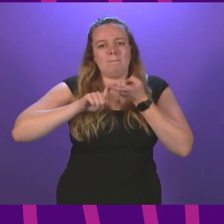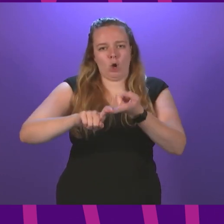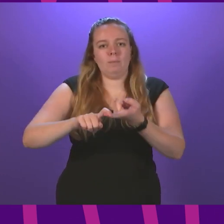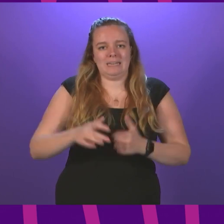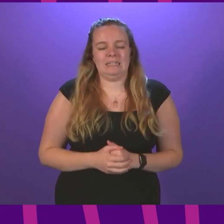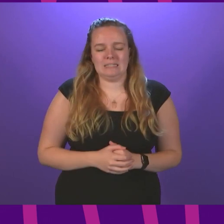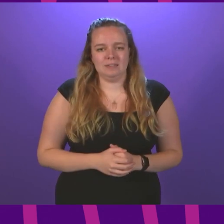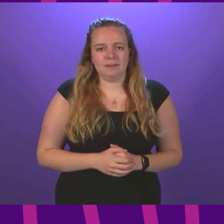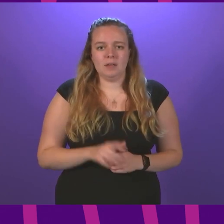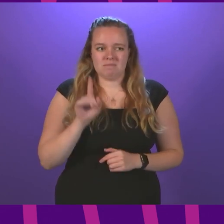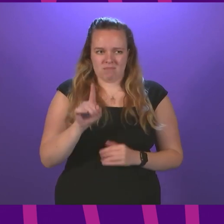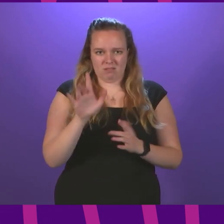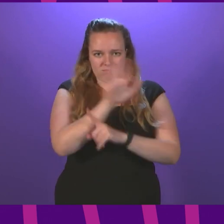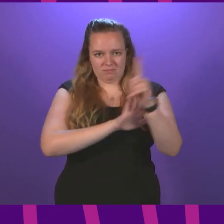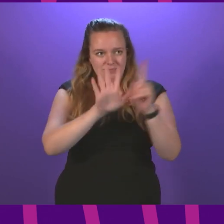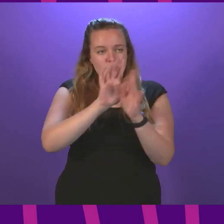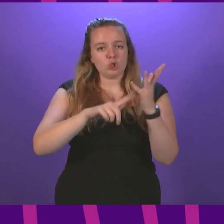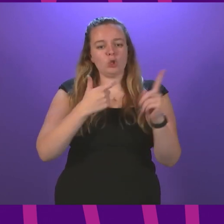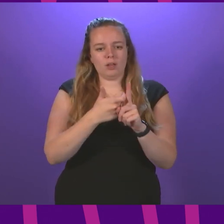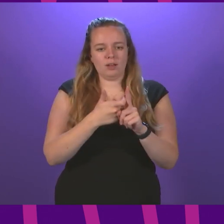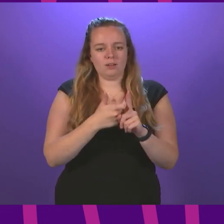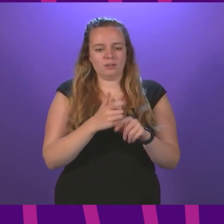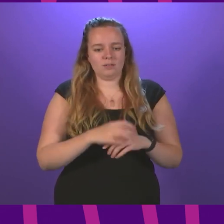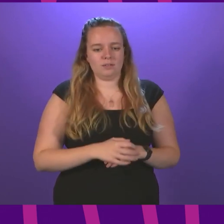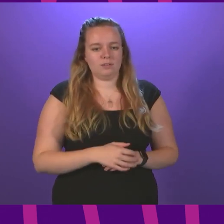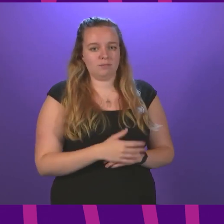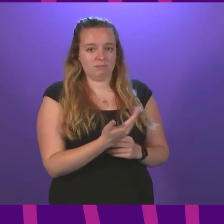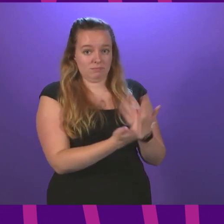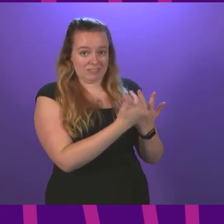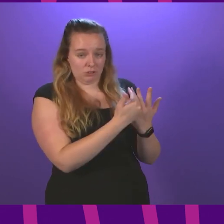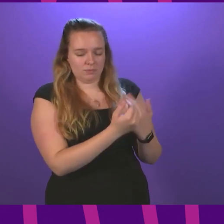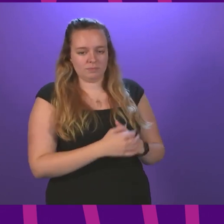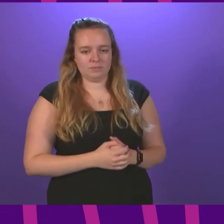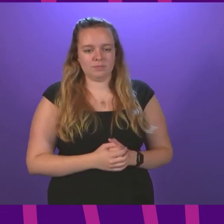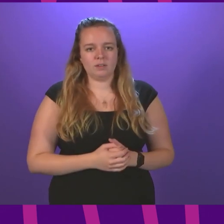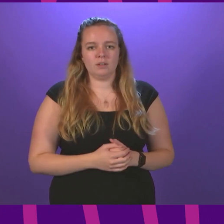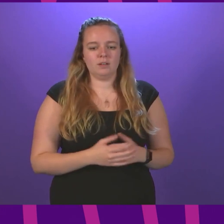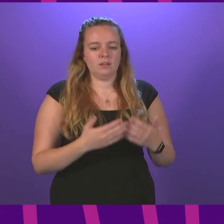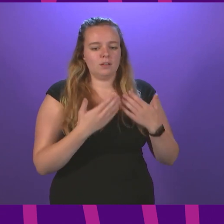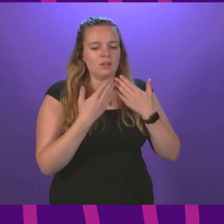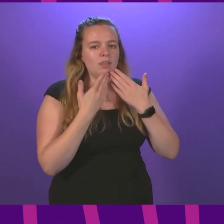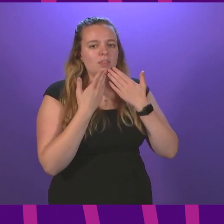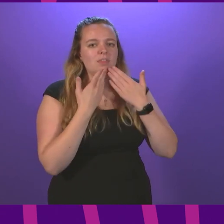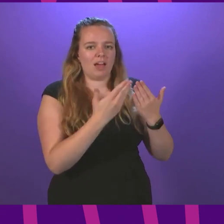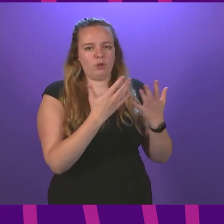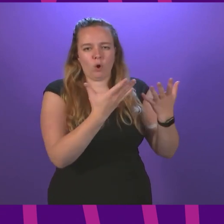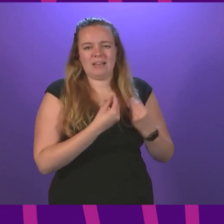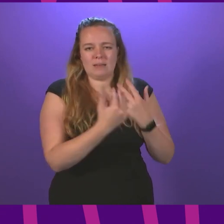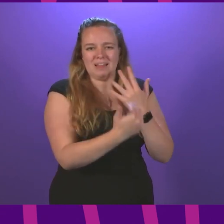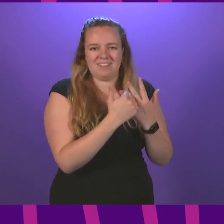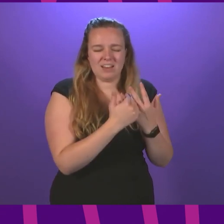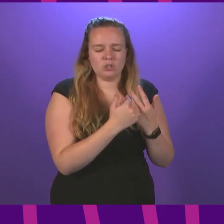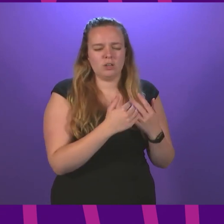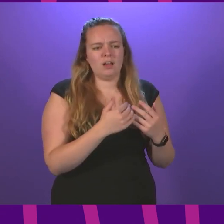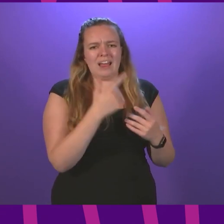Yet across the UK whilst people, yes. Thank you very much and thank you for taking this intervention. Will the Cabinet